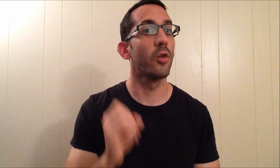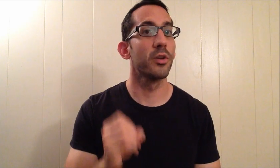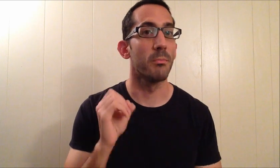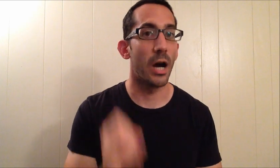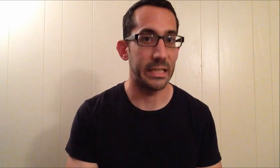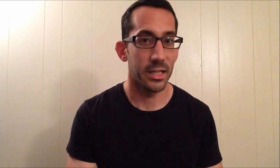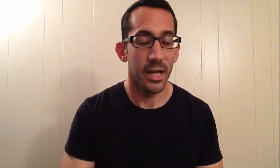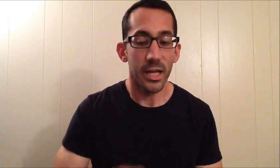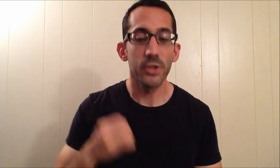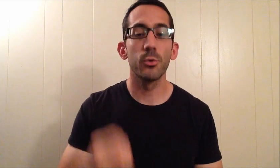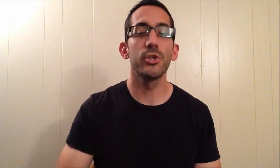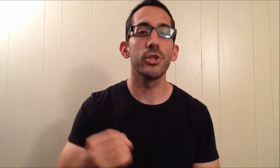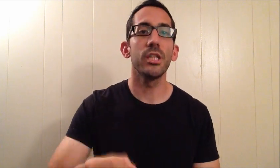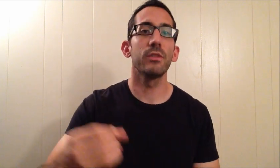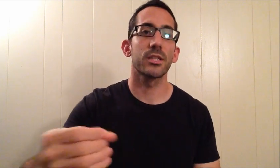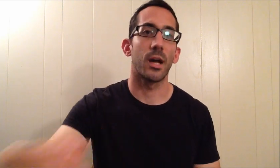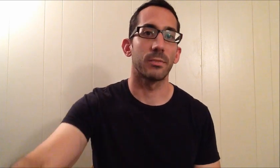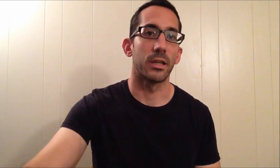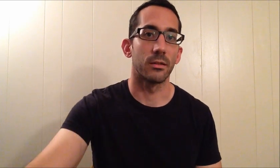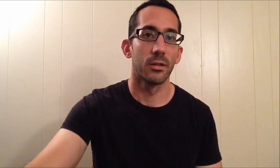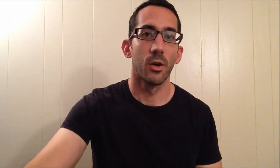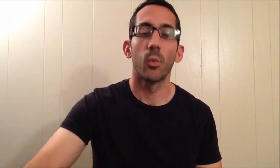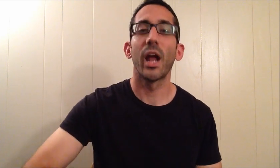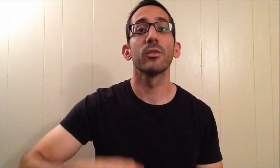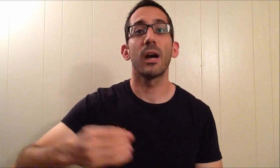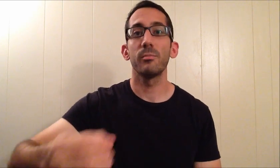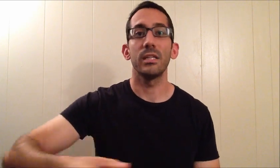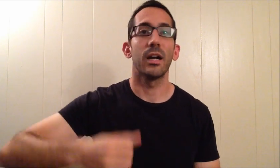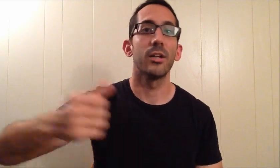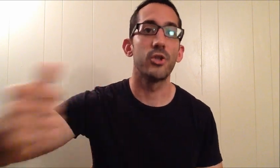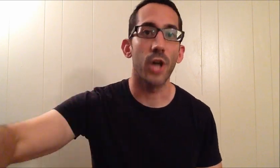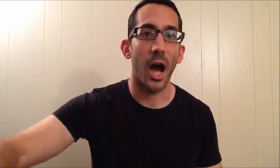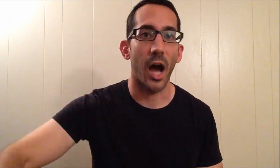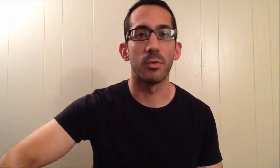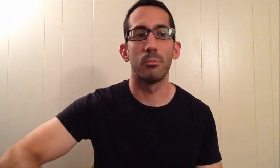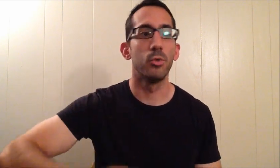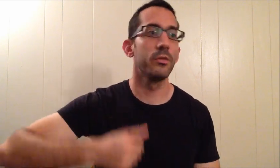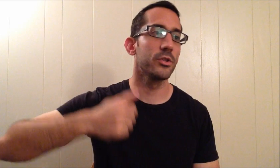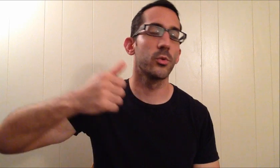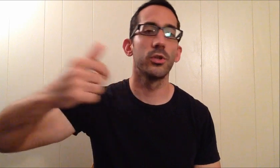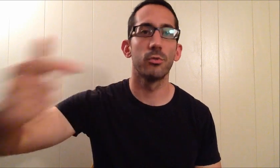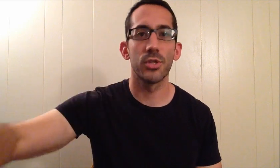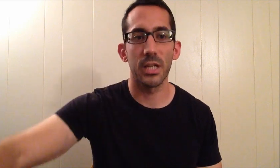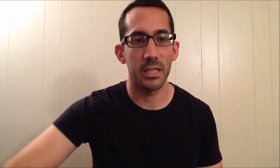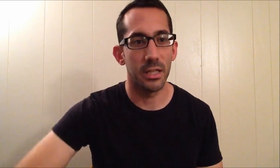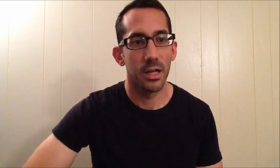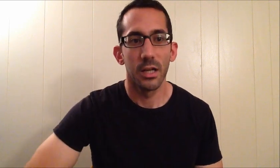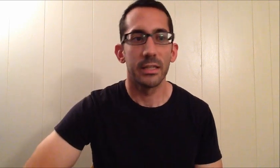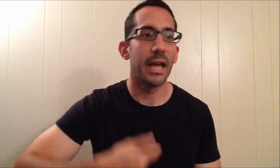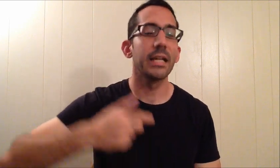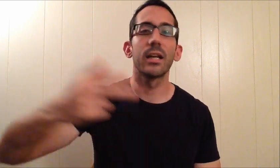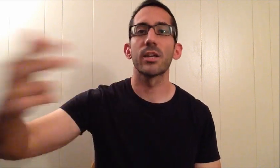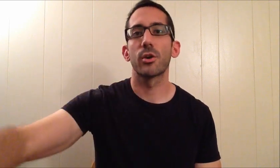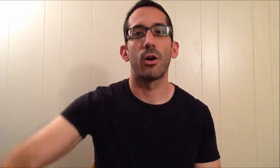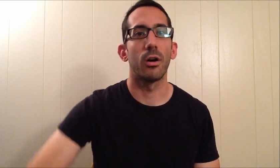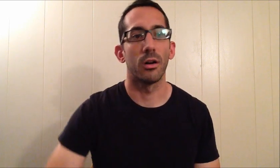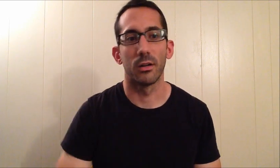all of your money into achieving something, whatever it might be, a job, moving to a new city, getting a nice car,